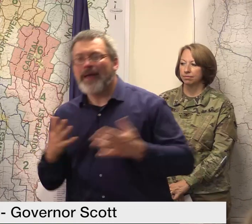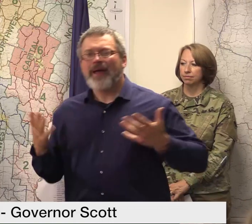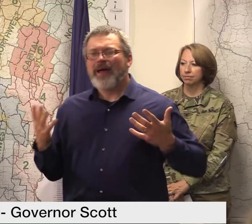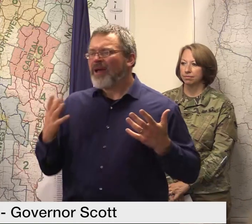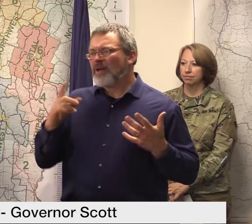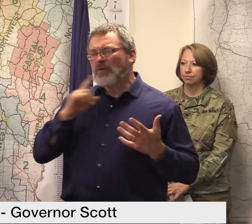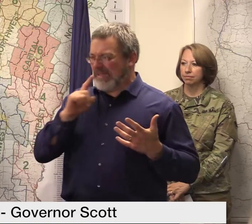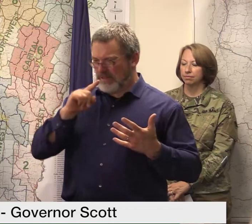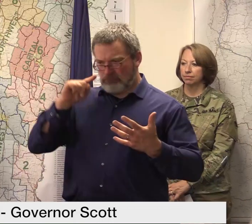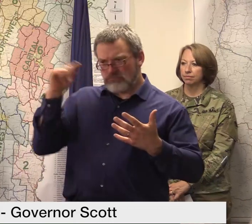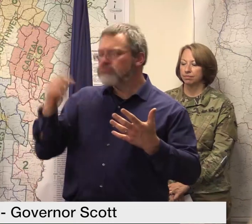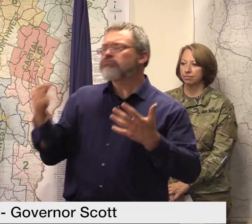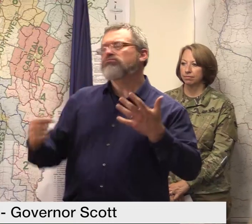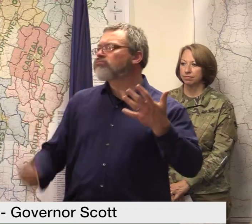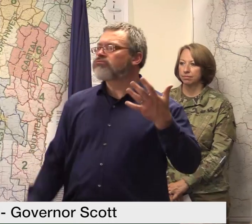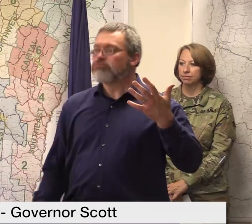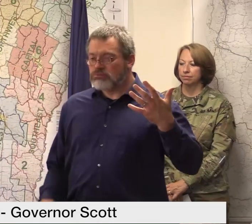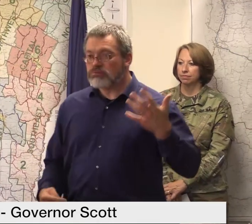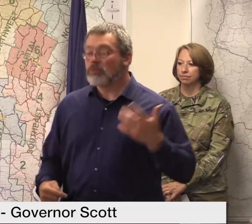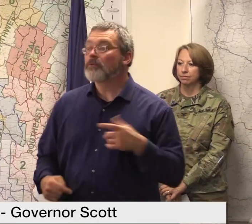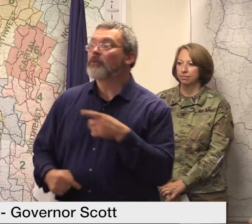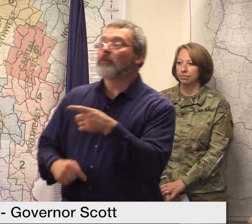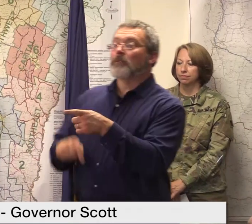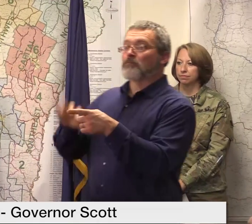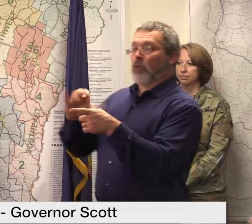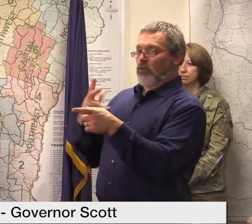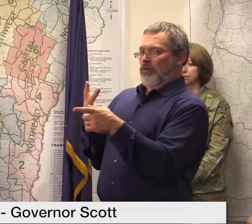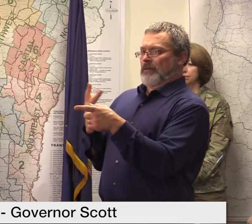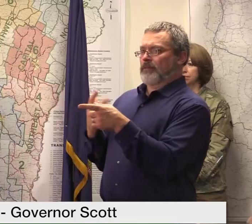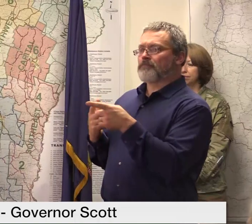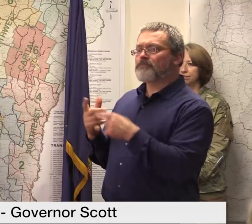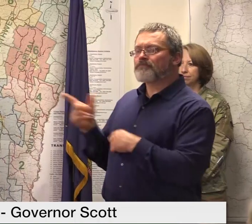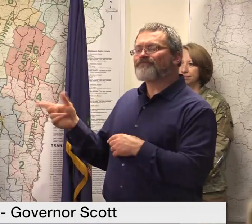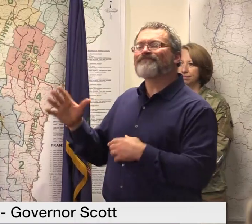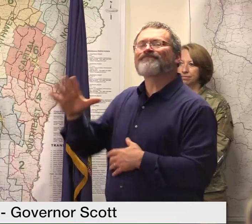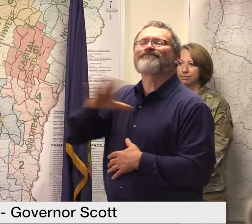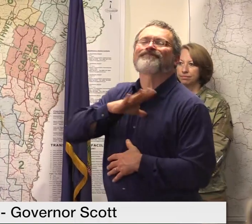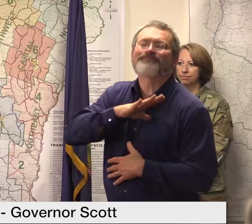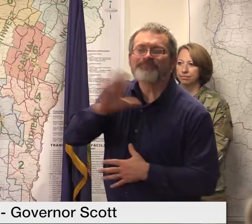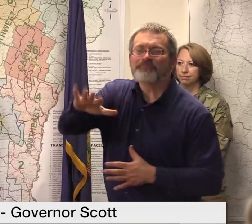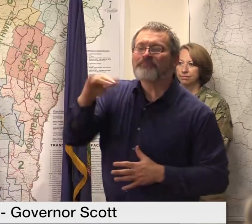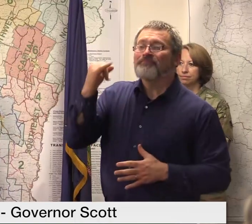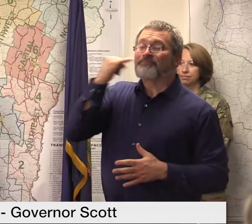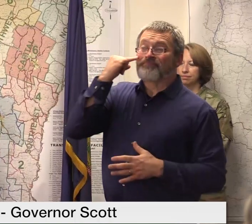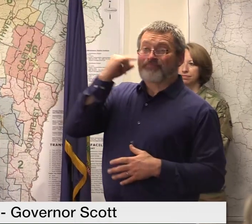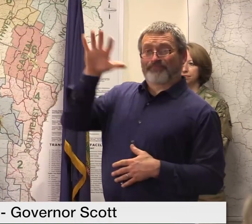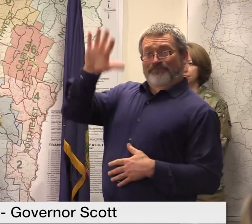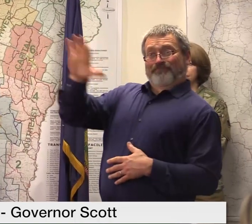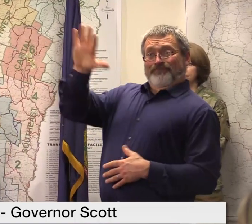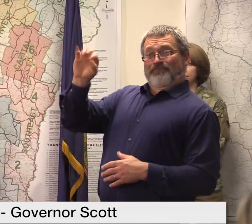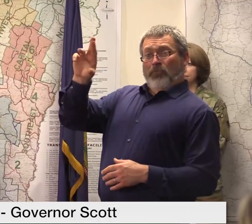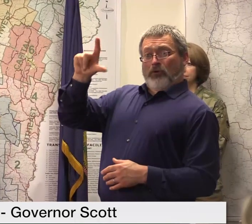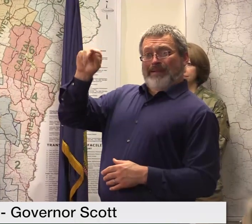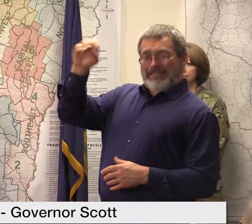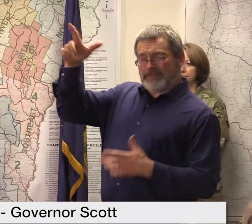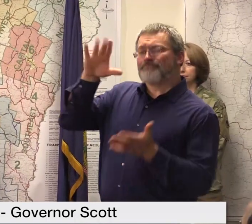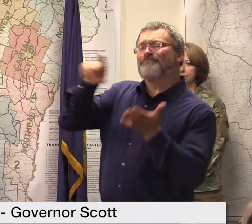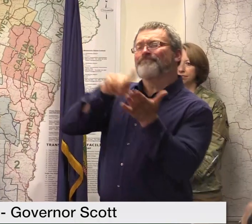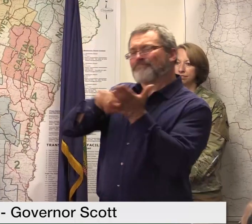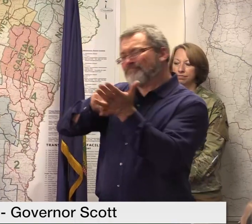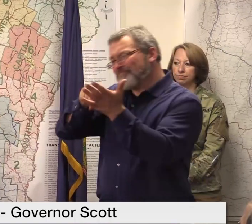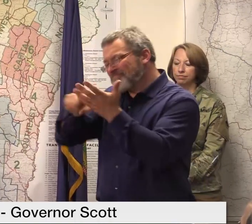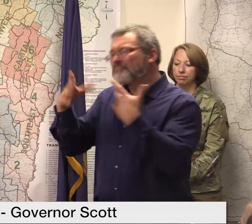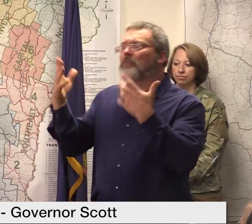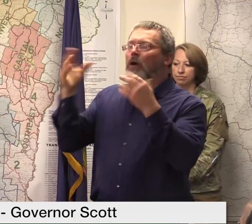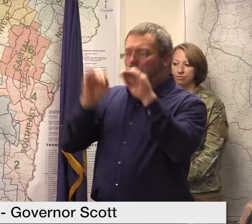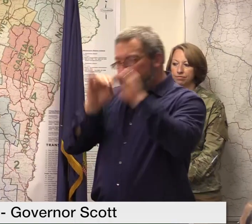at and what's the concern there if a county like Orleans never makes that threshold what does that mean for their recovery in the long term well